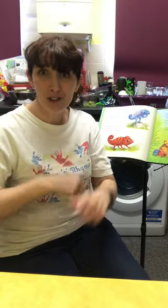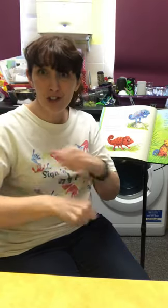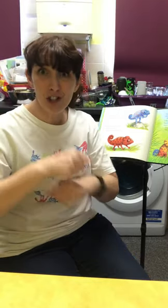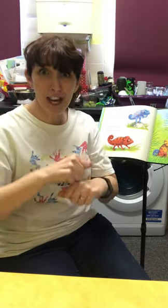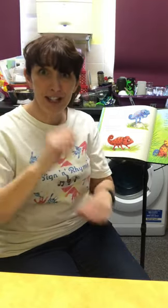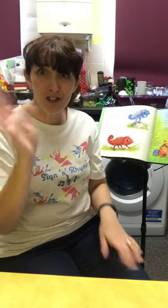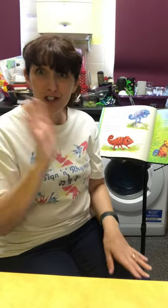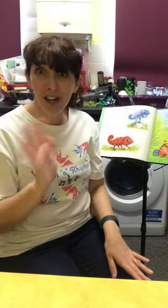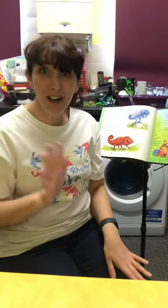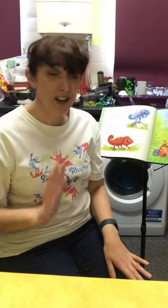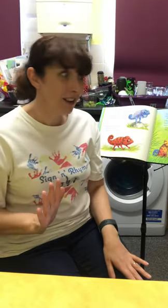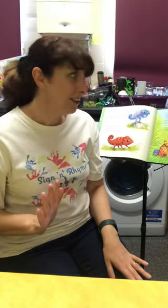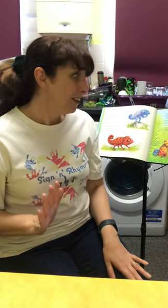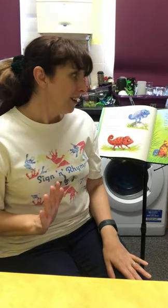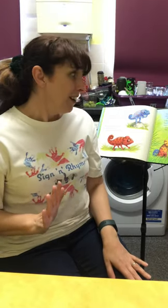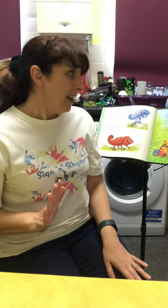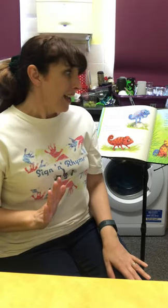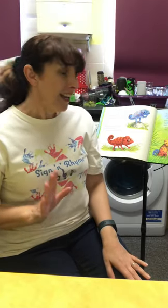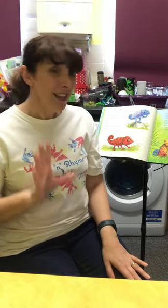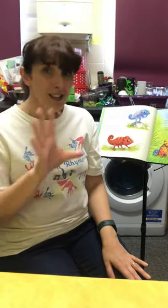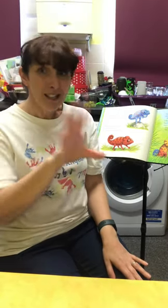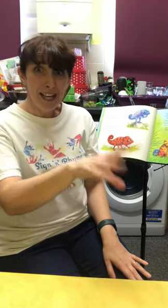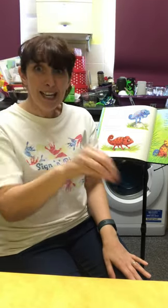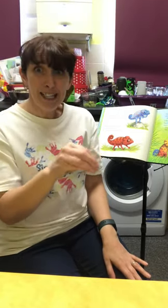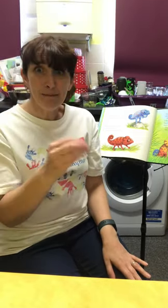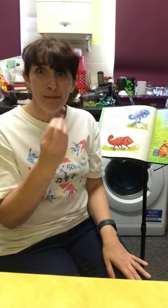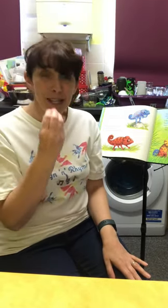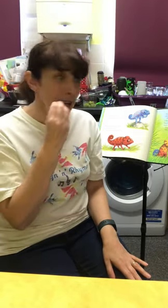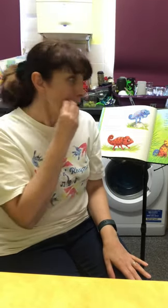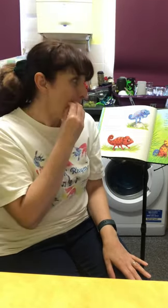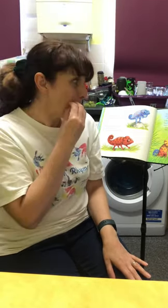change colour, he'll eat me up.